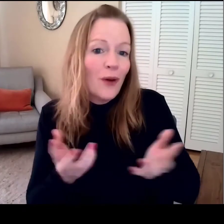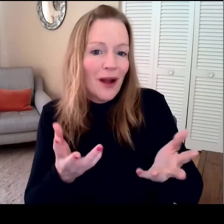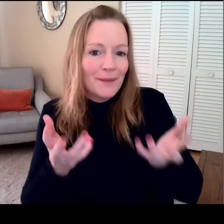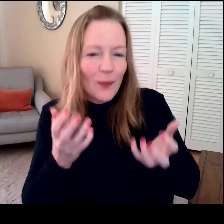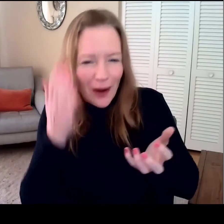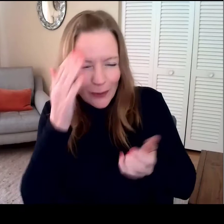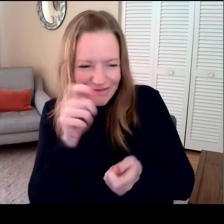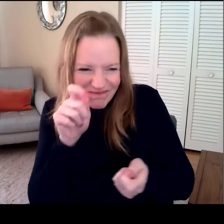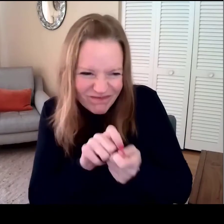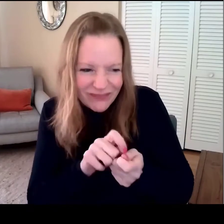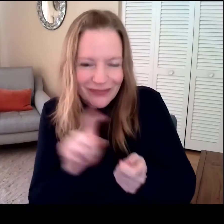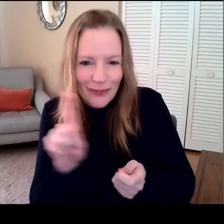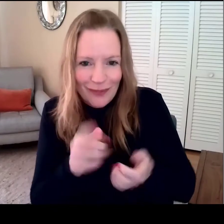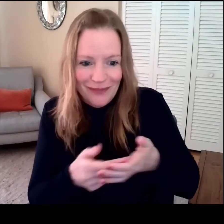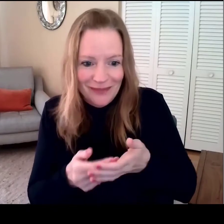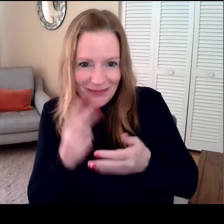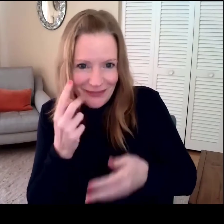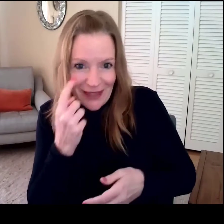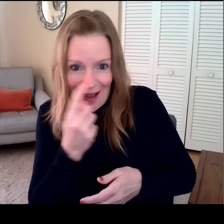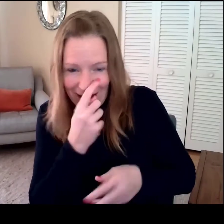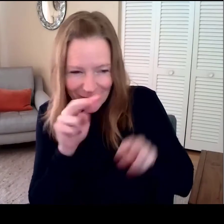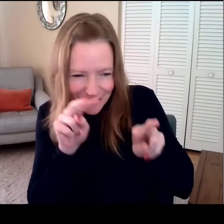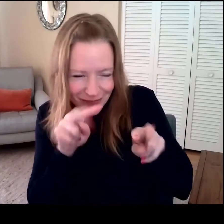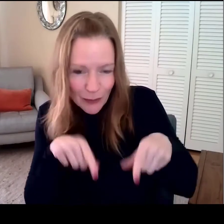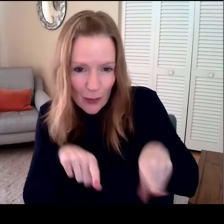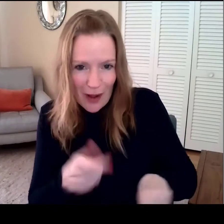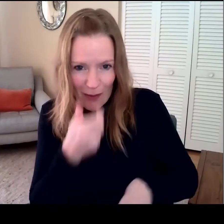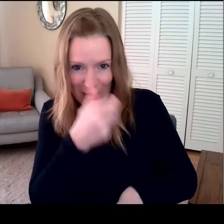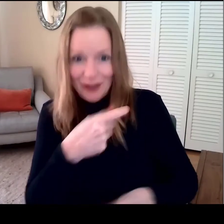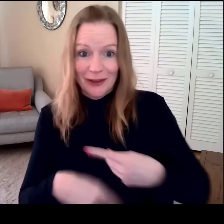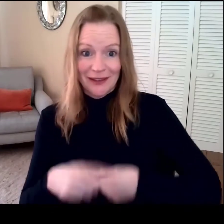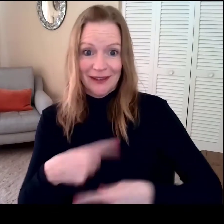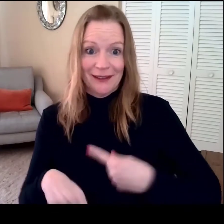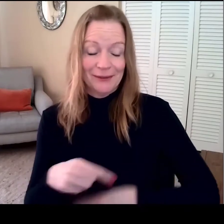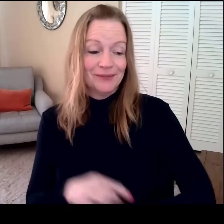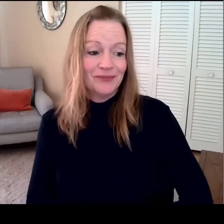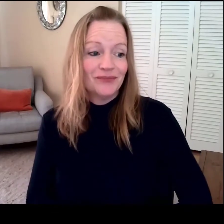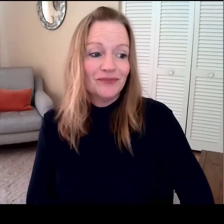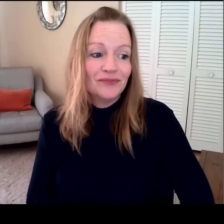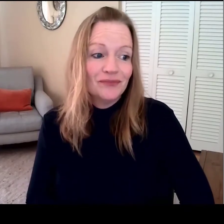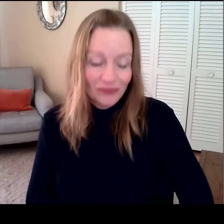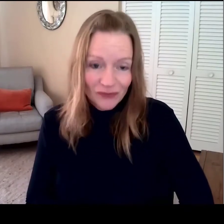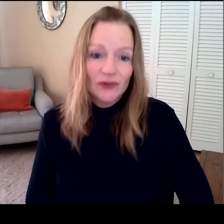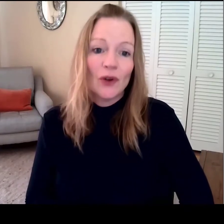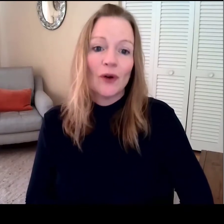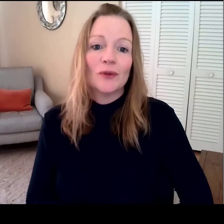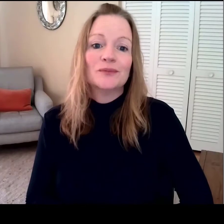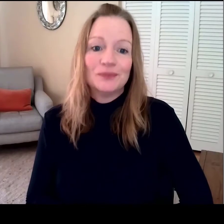In this project, we wanted to know where exactly babies look when they watch sign.